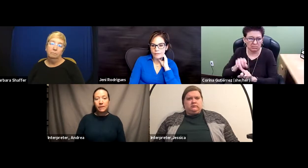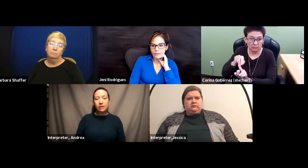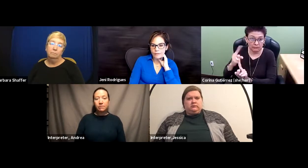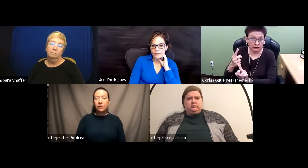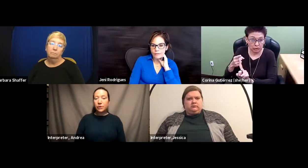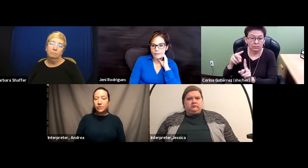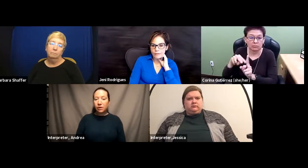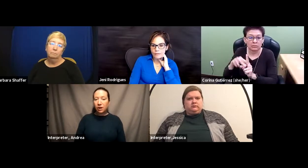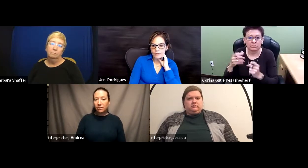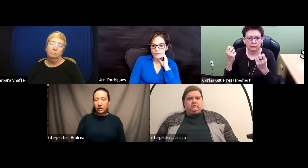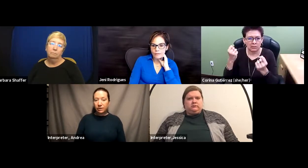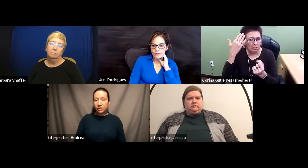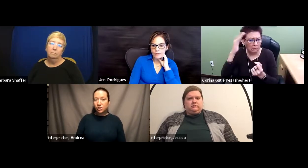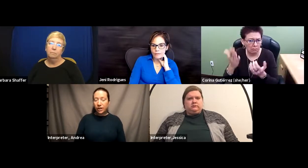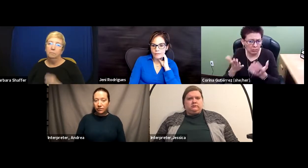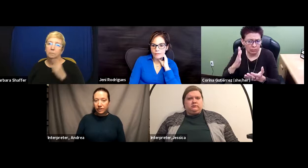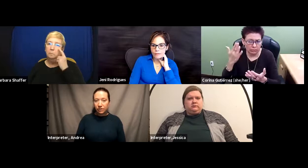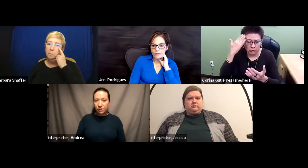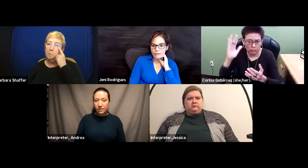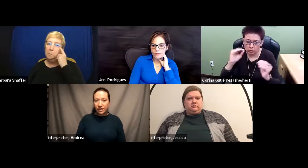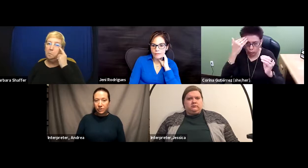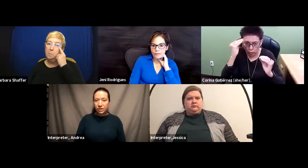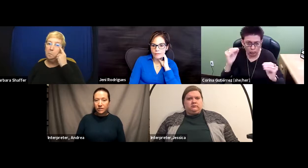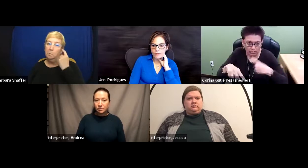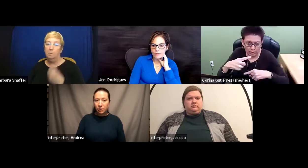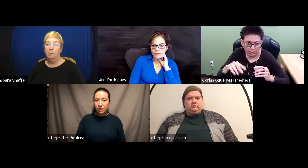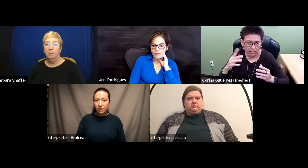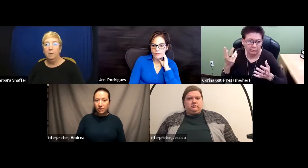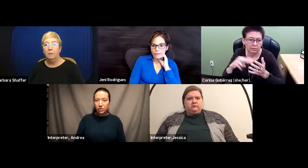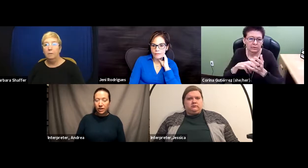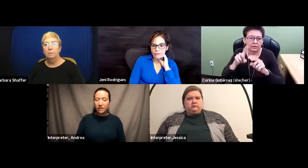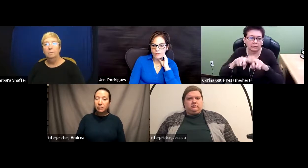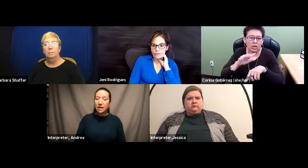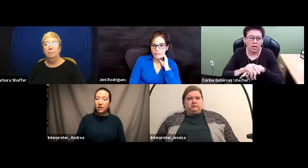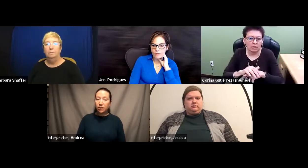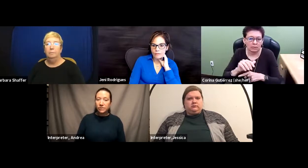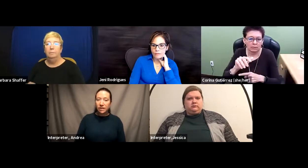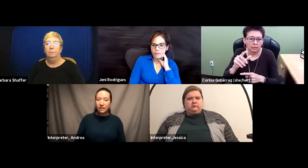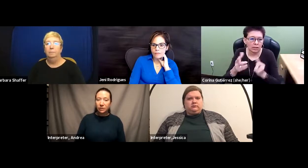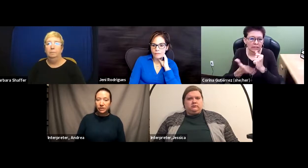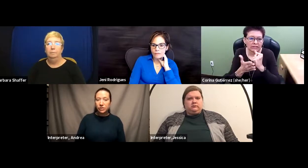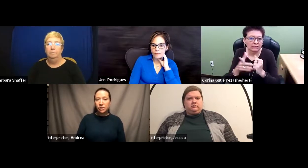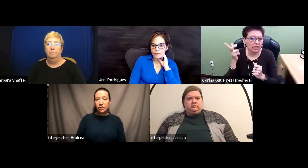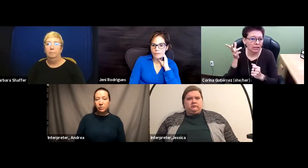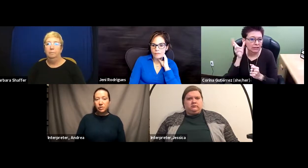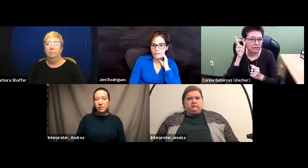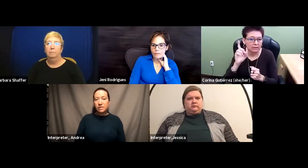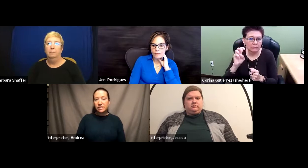For those who are hard of hearing, generally, their first language is spoken English. And they may not know sign language, which means